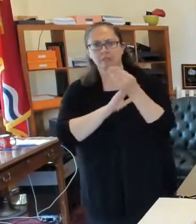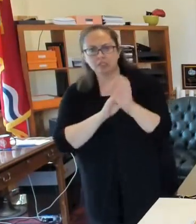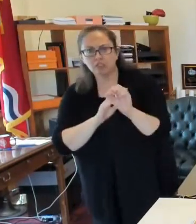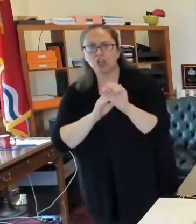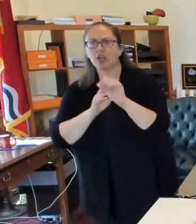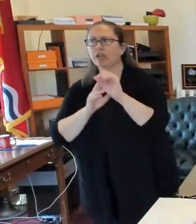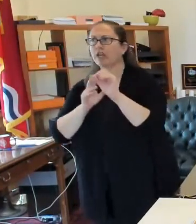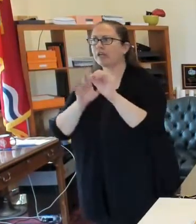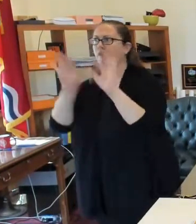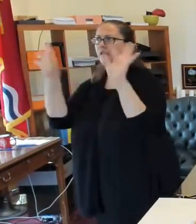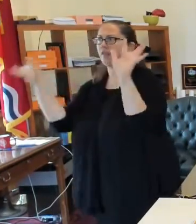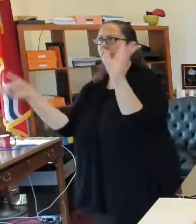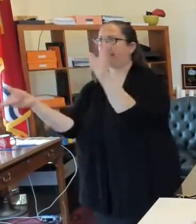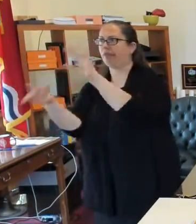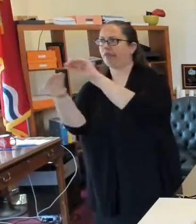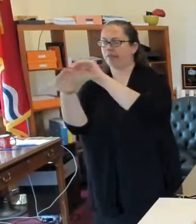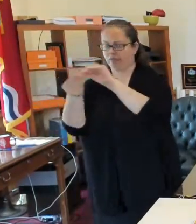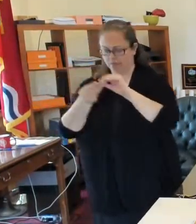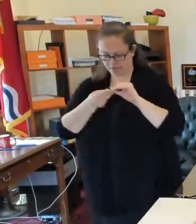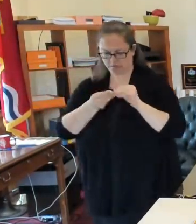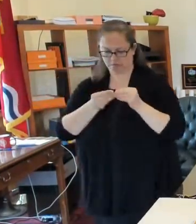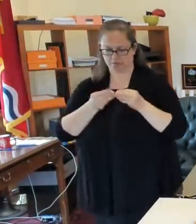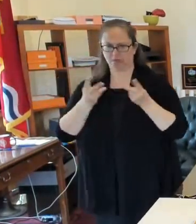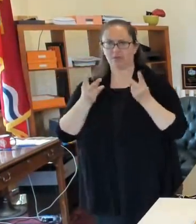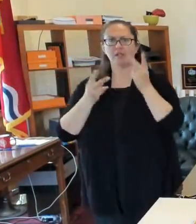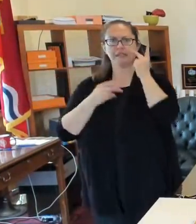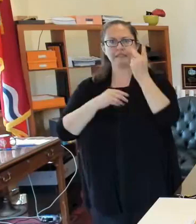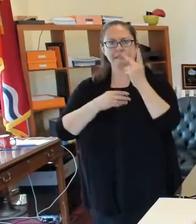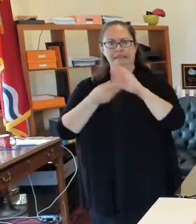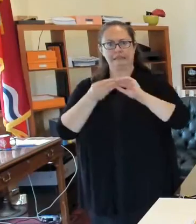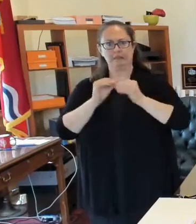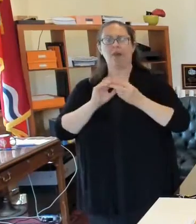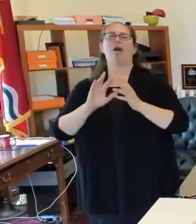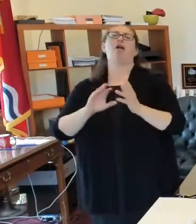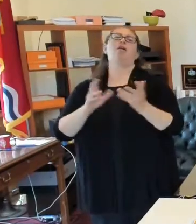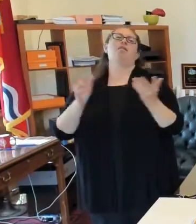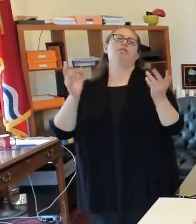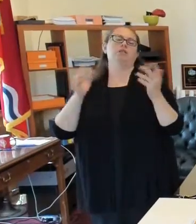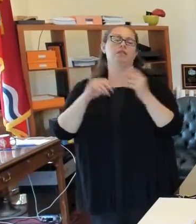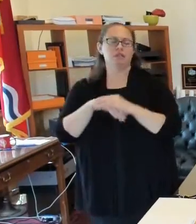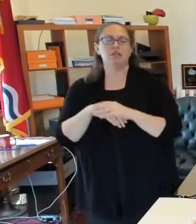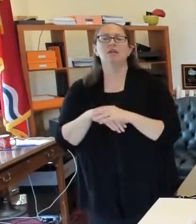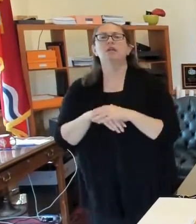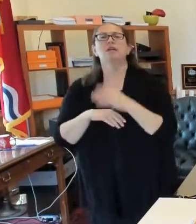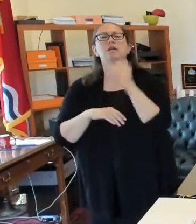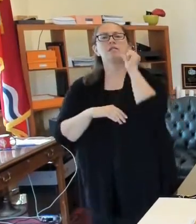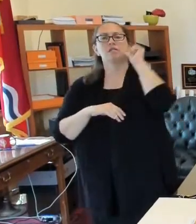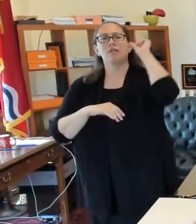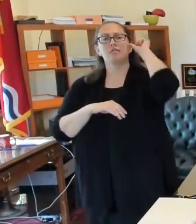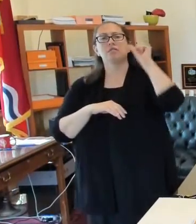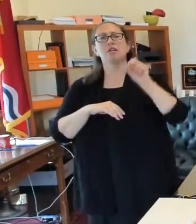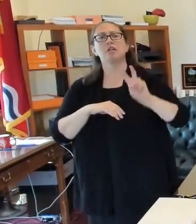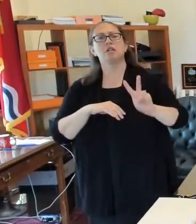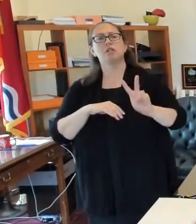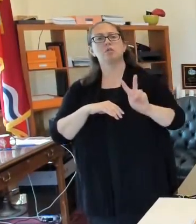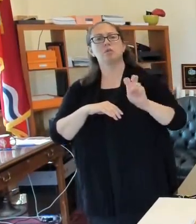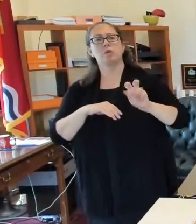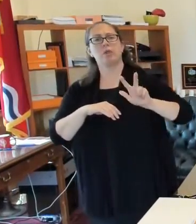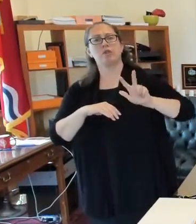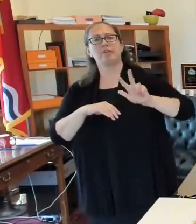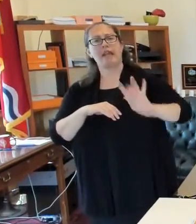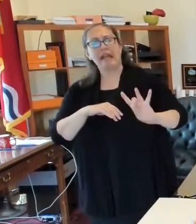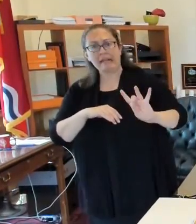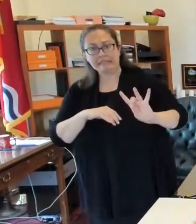and talk about that. But I think it's noteworthy to say that yesterday there were 238 people